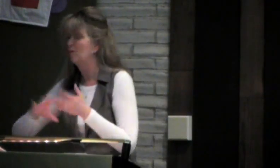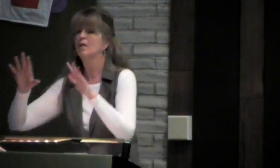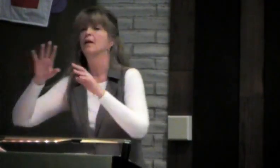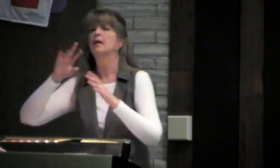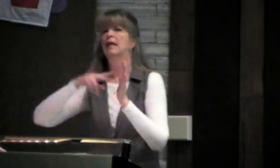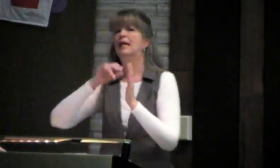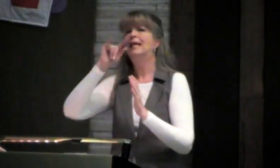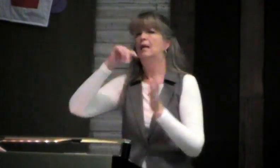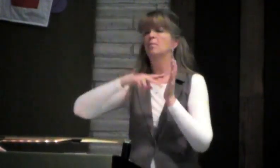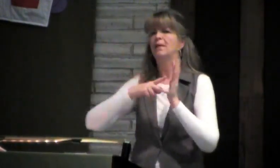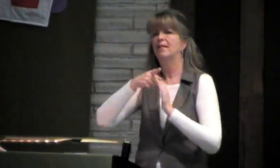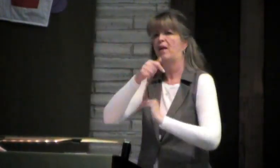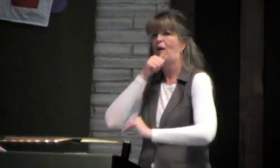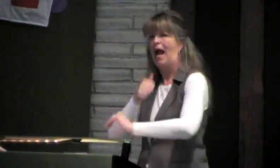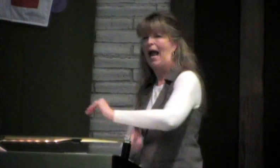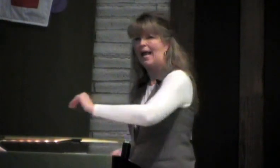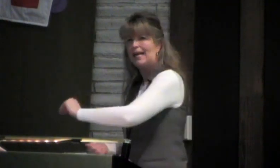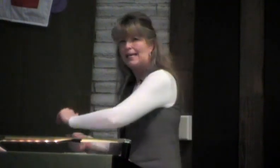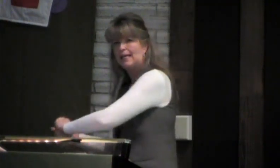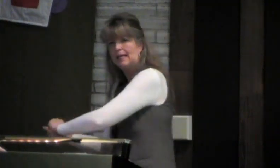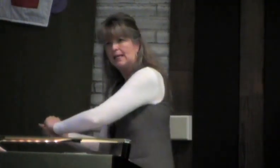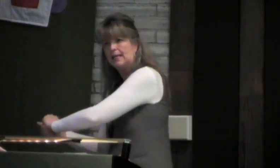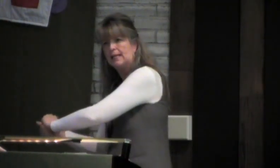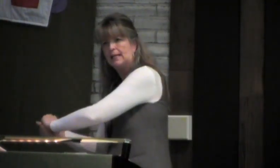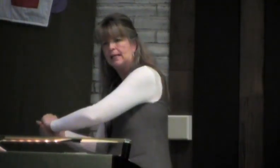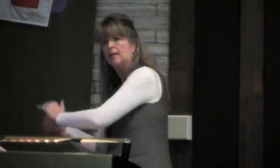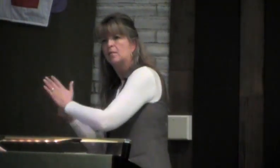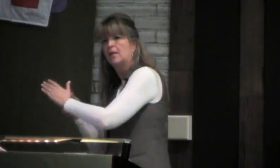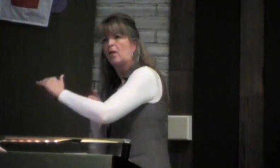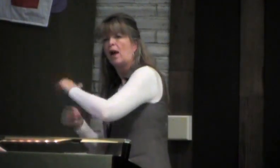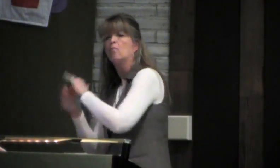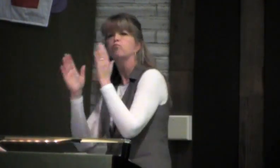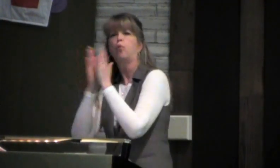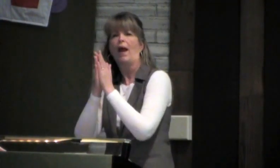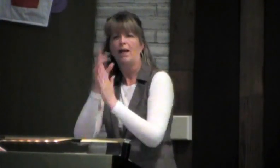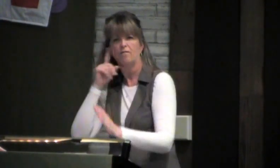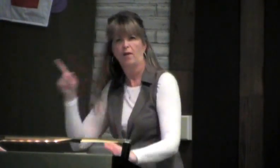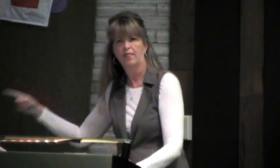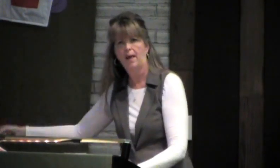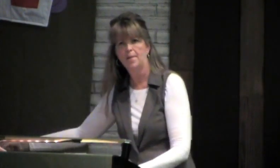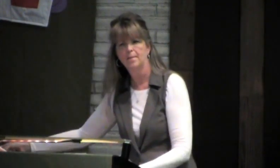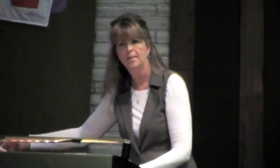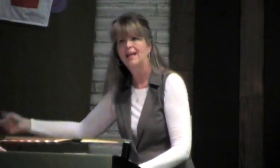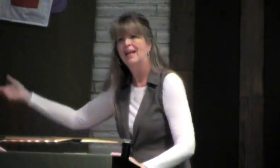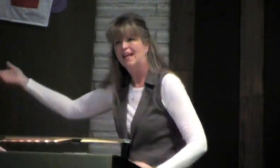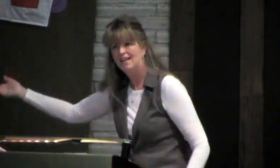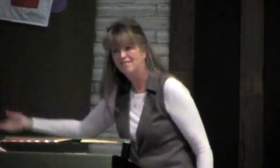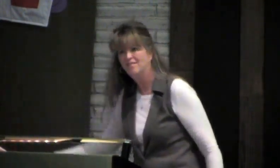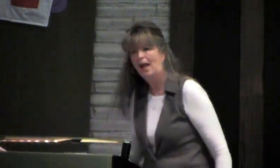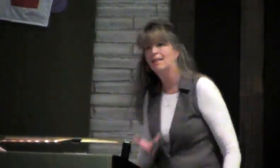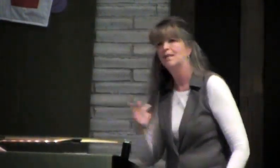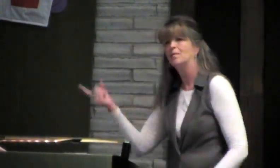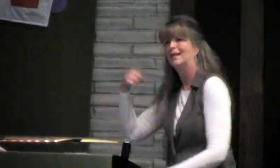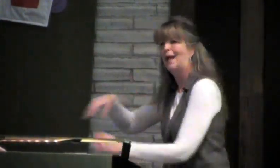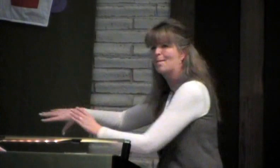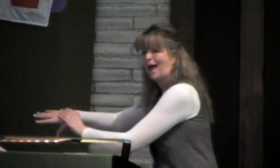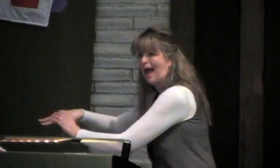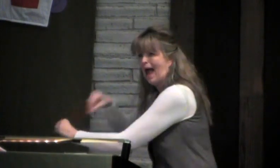I mean those are dumb excuses I agree. But you see those kind of excuses it means people are hiding and pray for them.